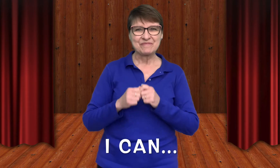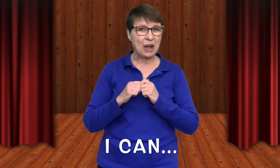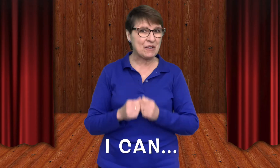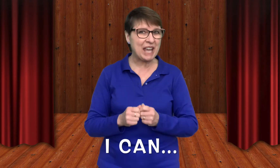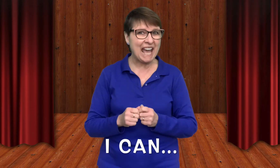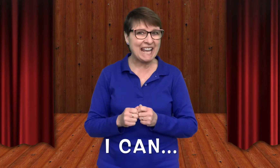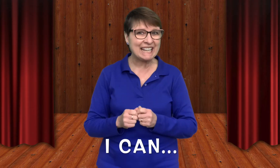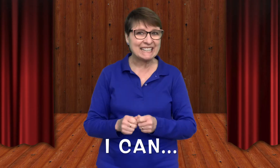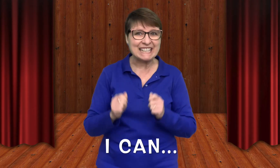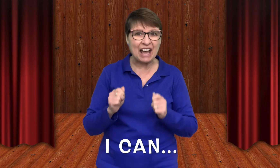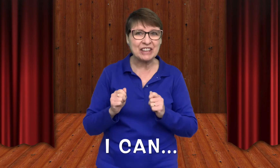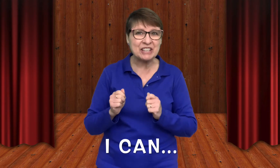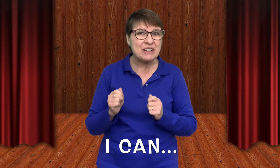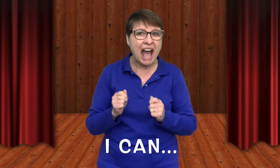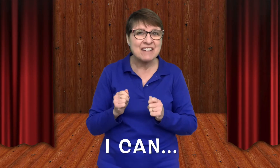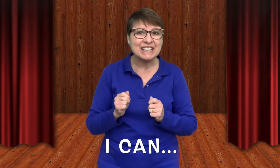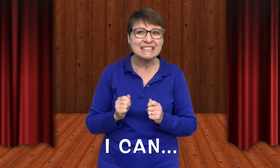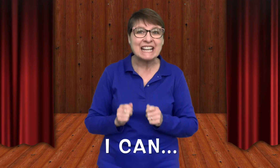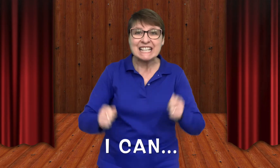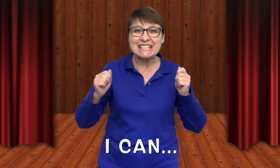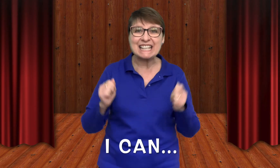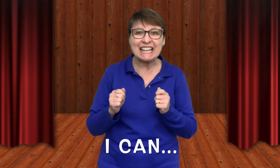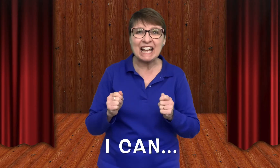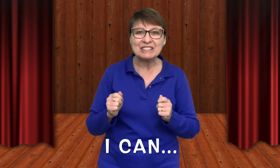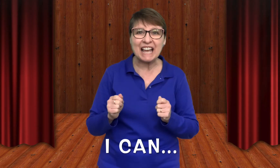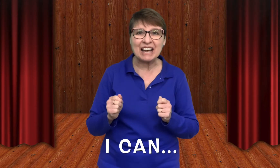Okay, now that you have it, say it out loud.